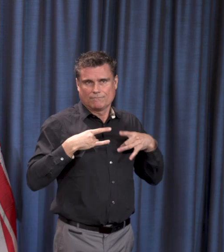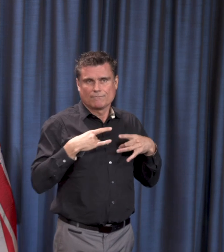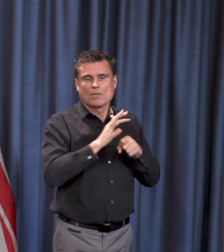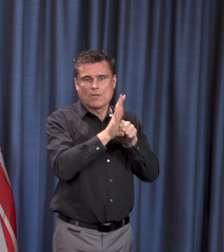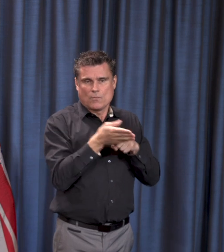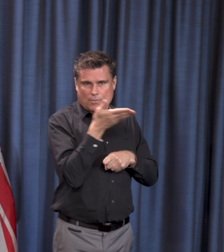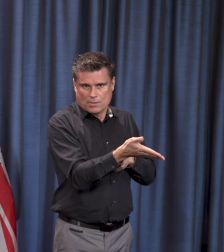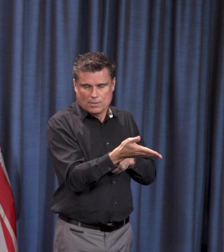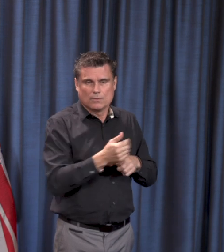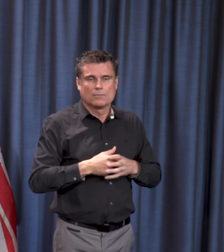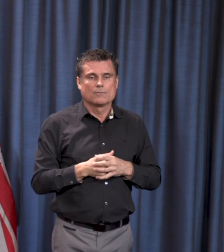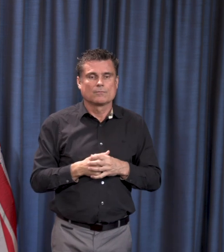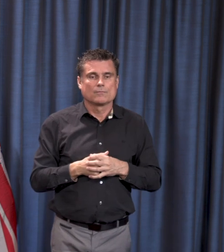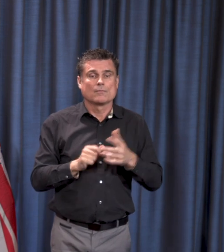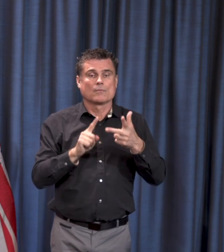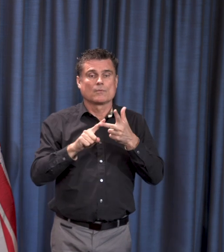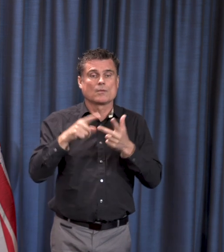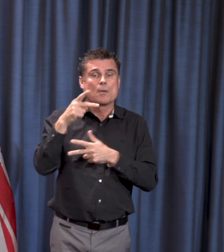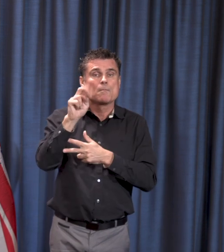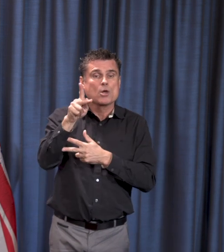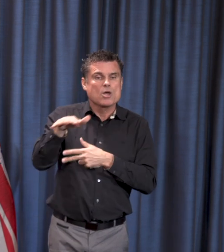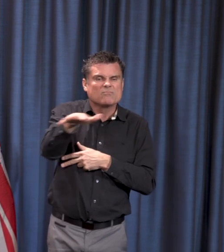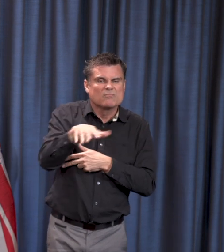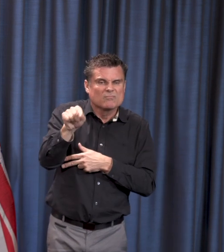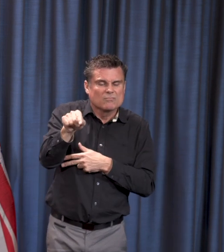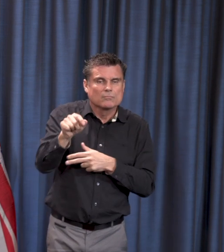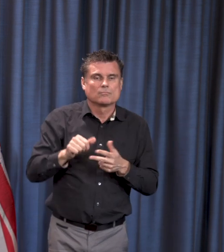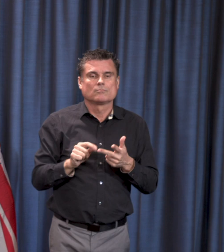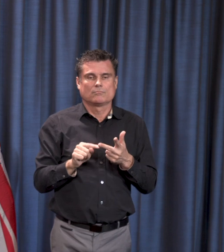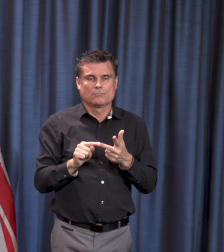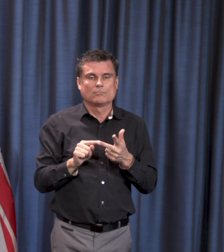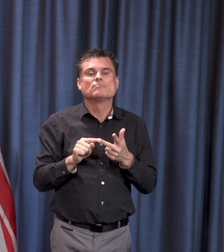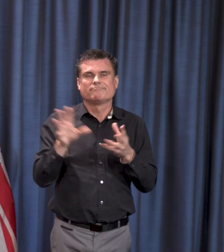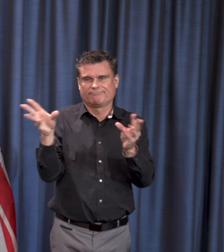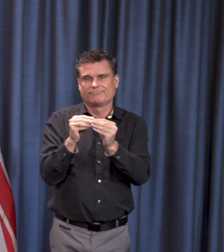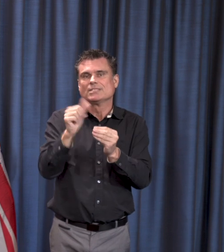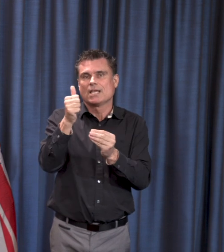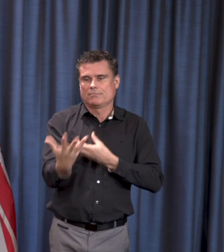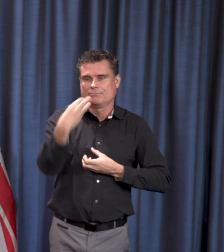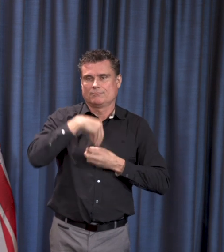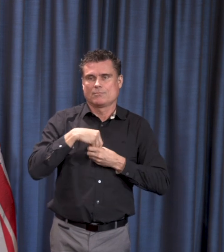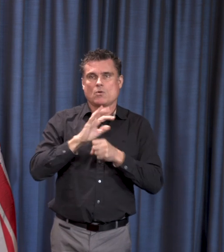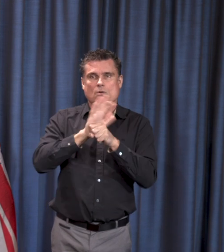had 10 residents and 12 healthcare workers who have tested positive at that facility.